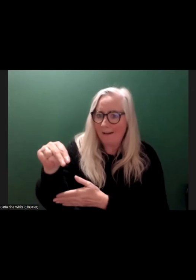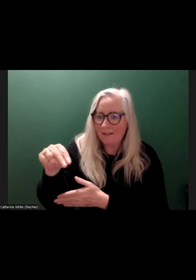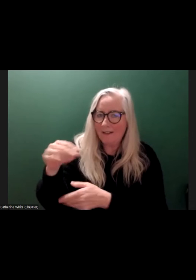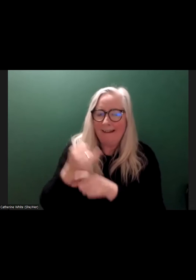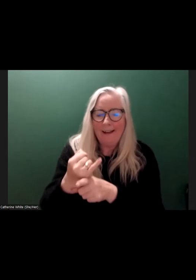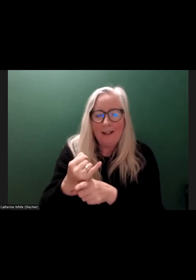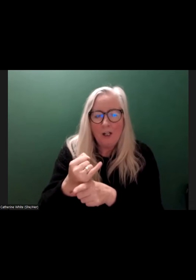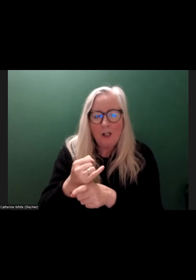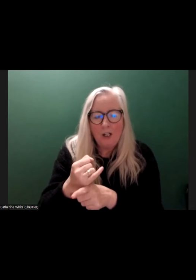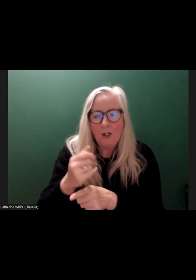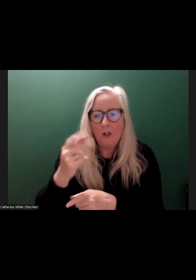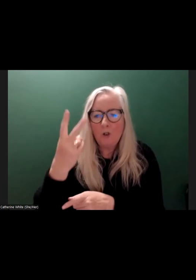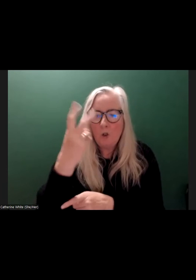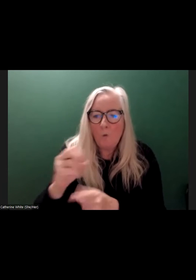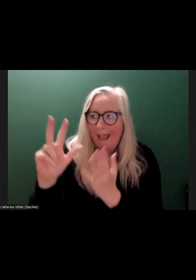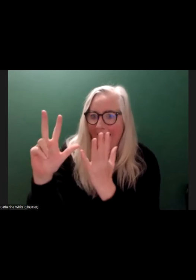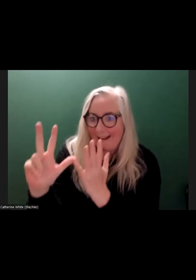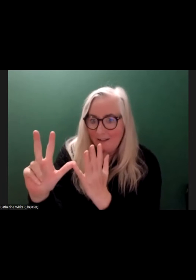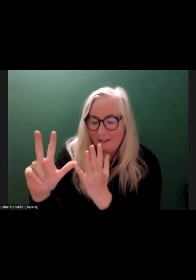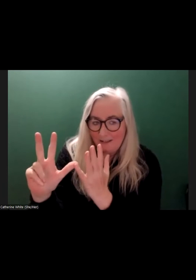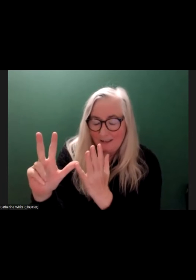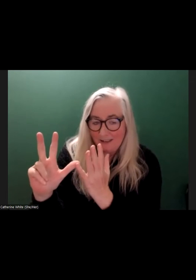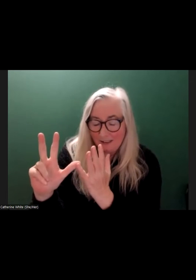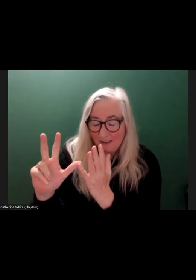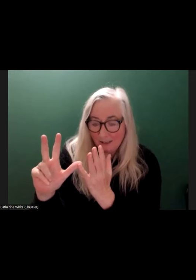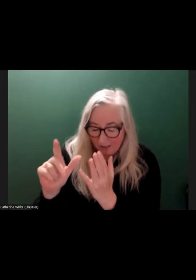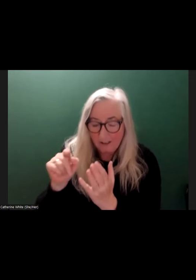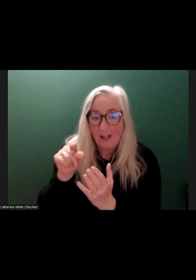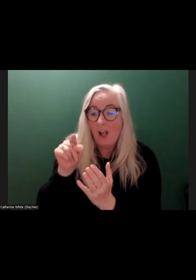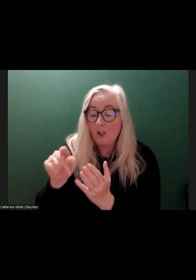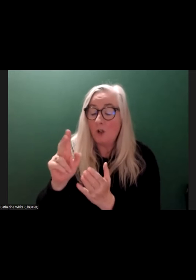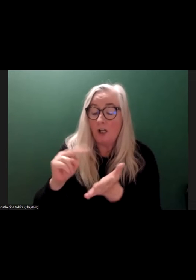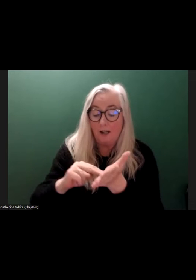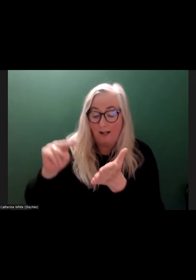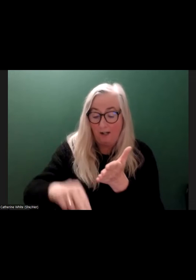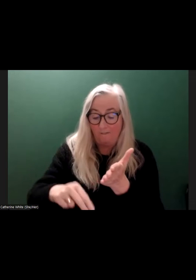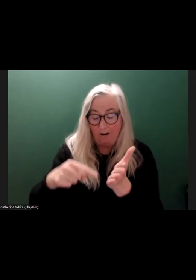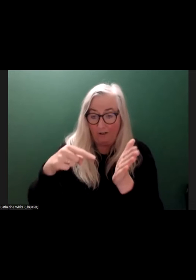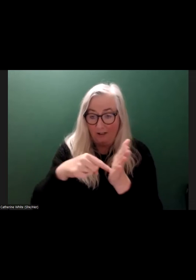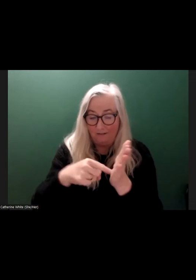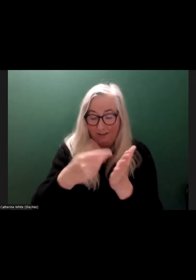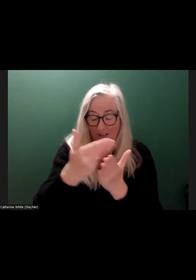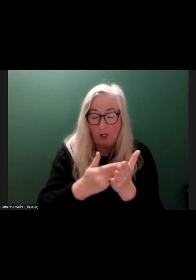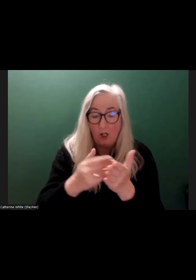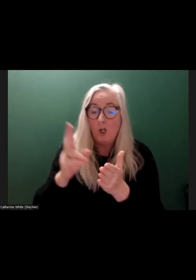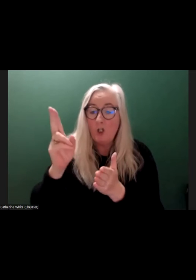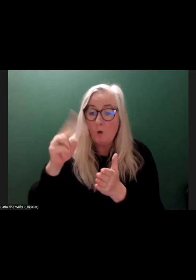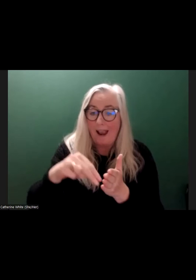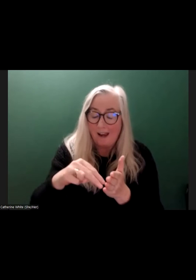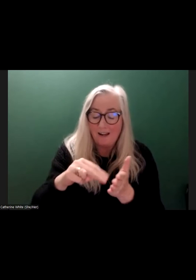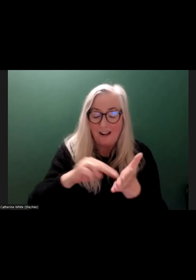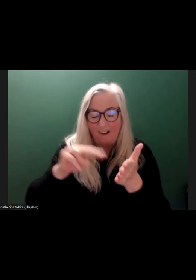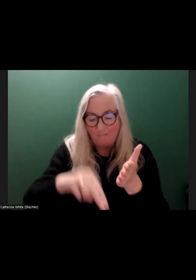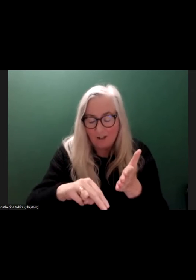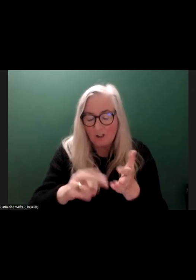2008. At the heart of the UN CRPD, this United Nations Rights Treaty,